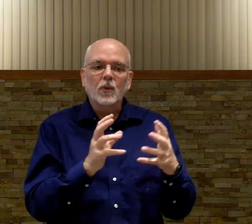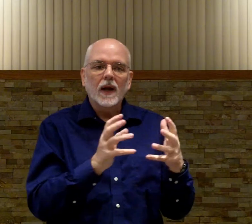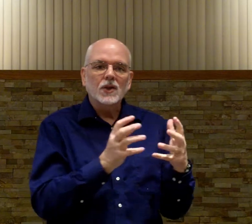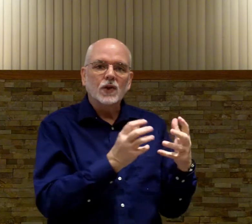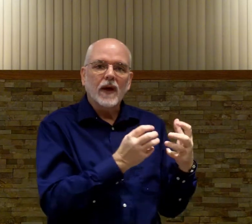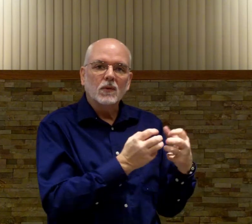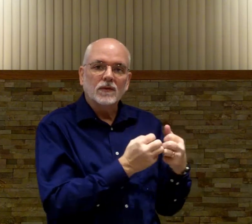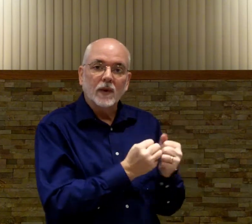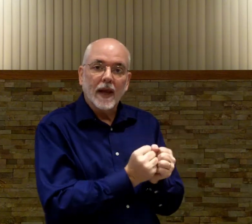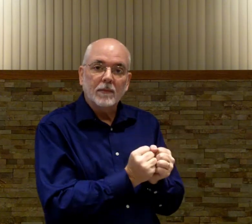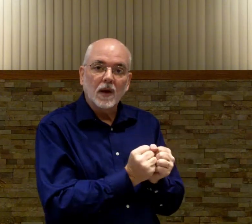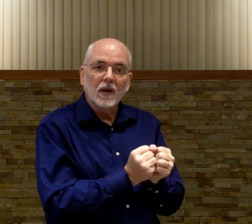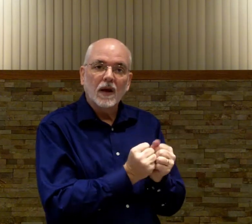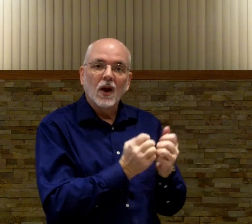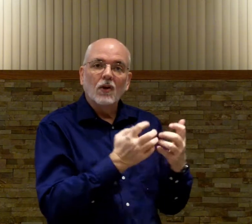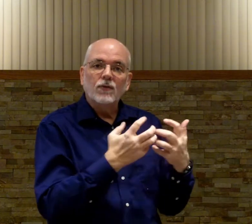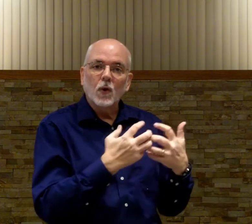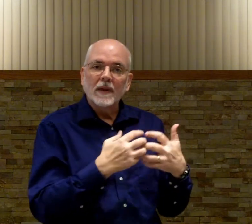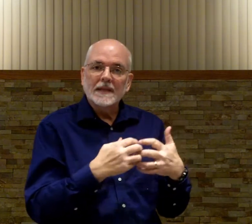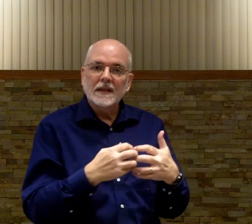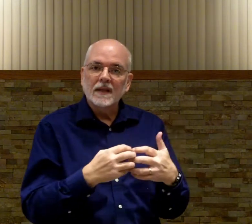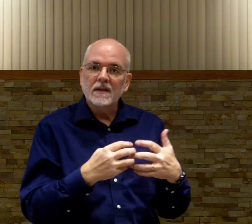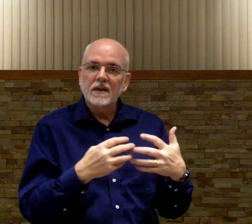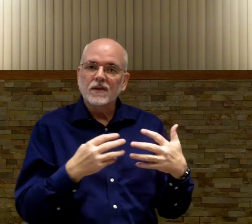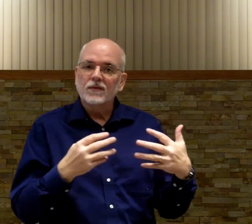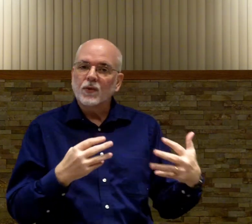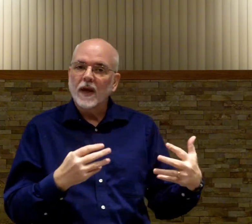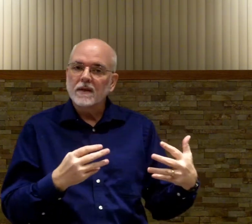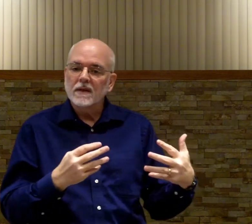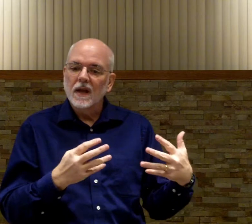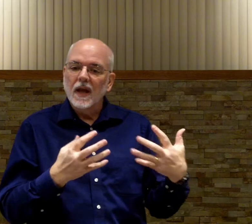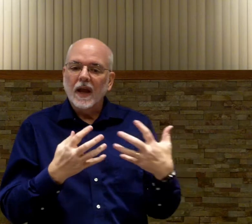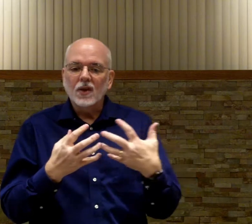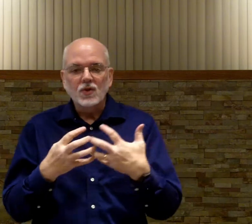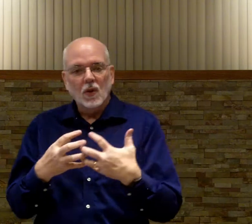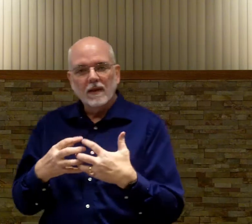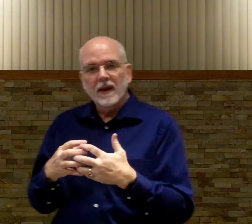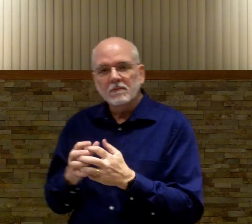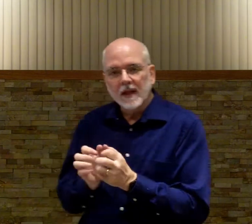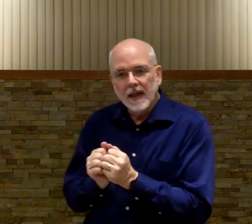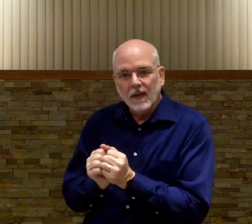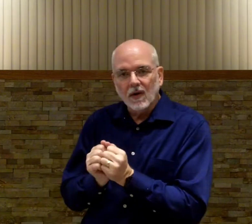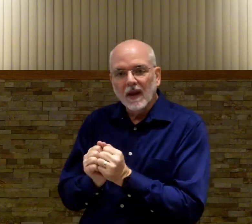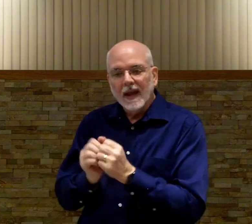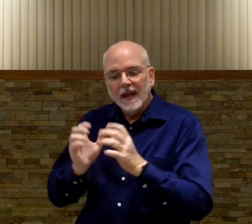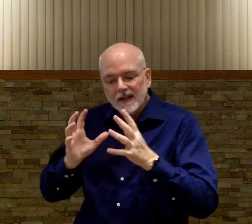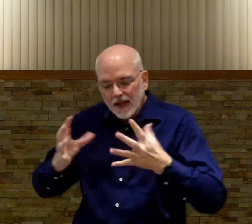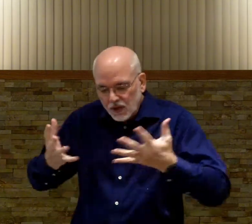practice you've had with vocabulary forming sentences and phrases and join them together and teach